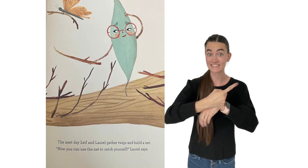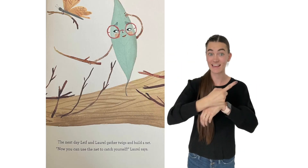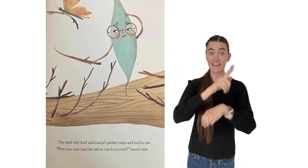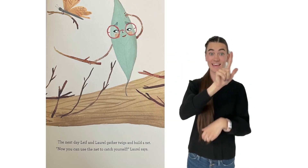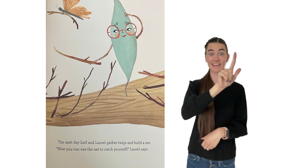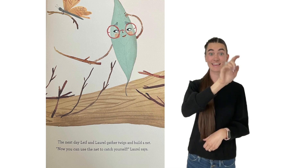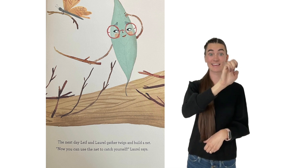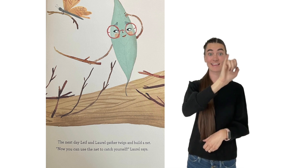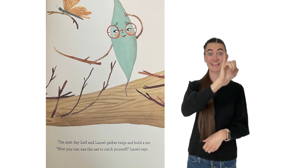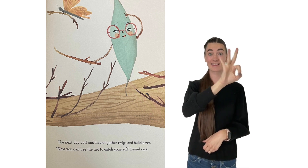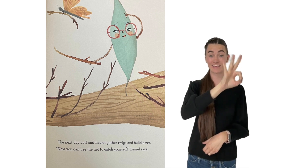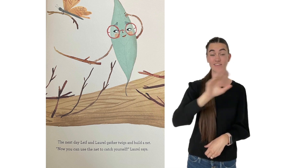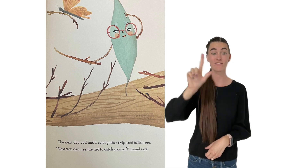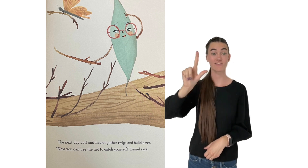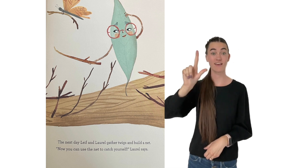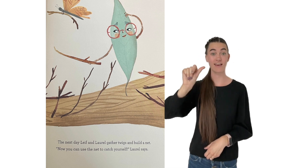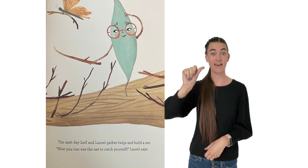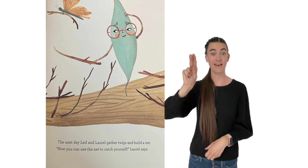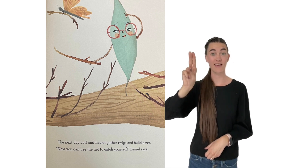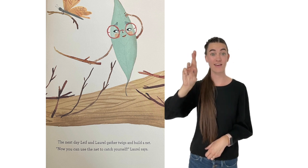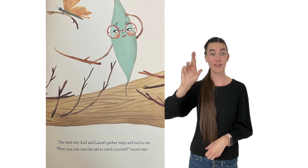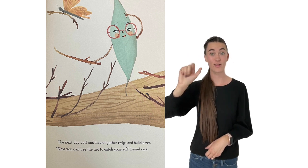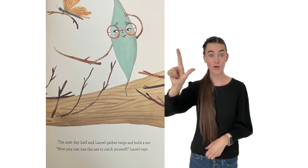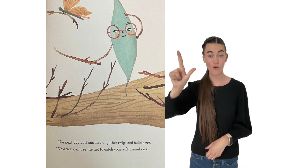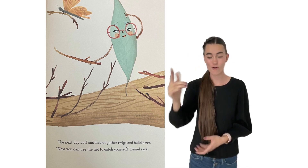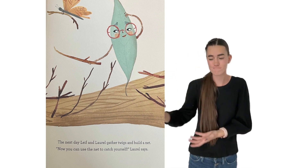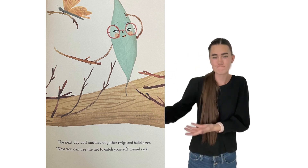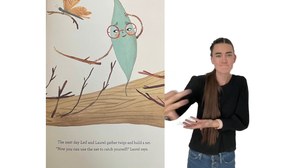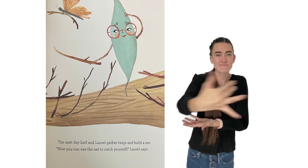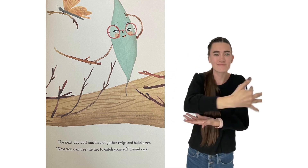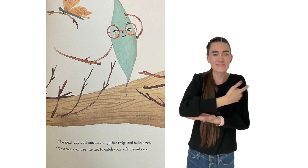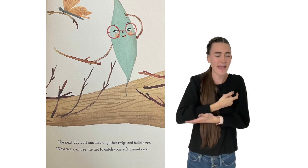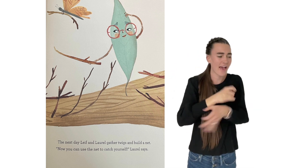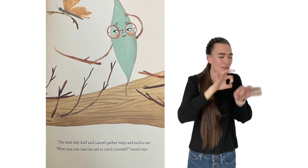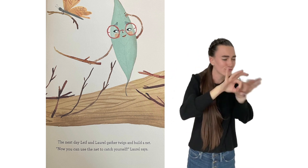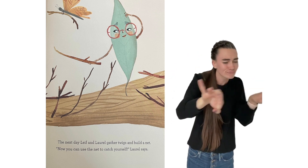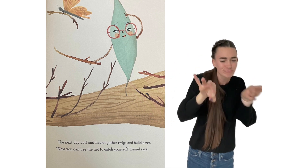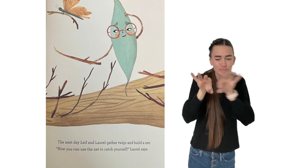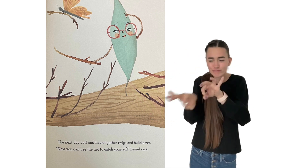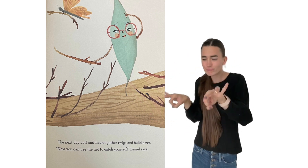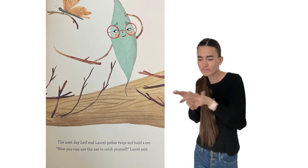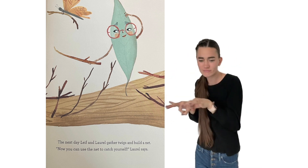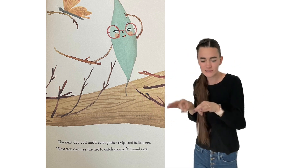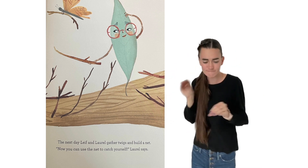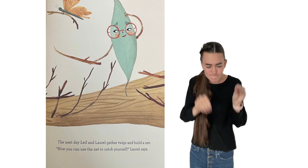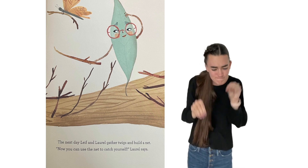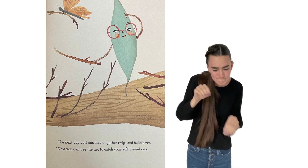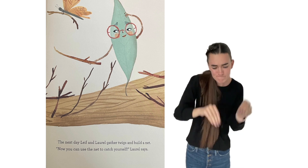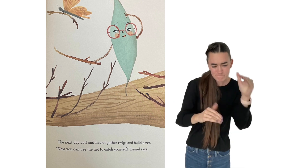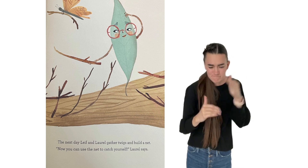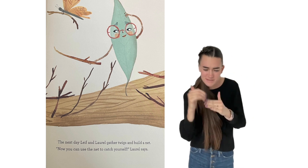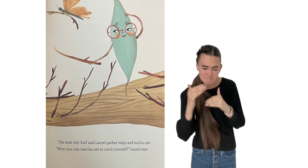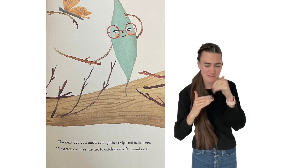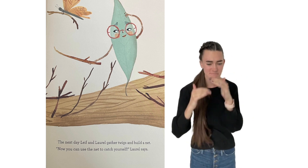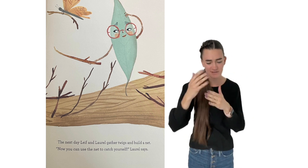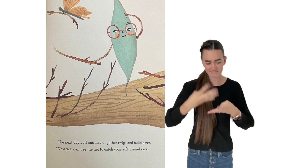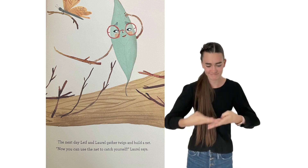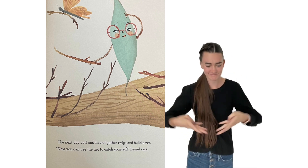The next day, Leaf and Laurel gather twigs and build a net.